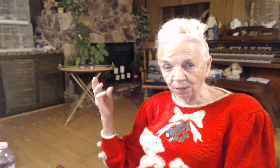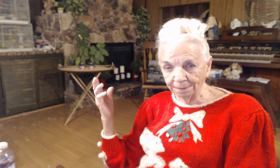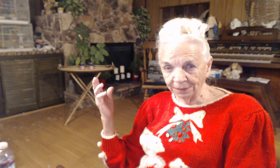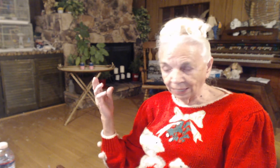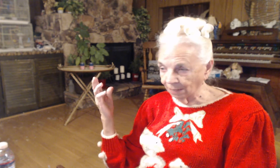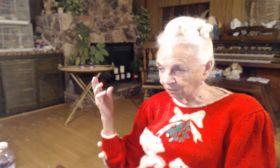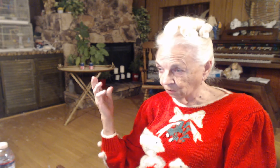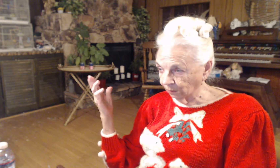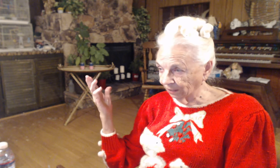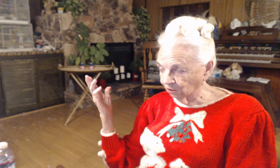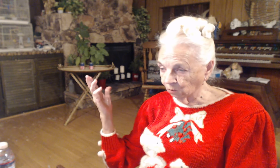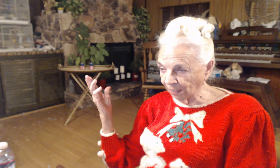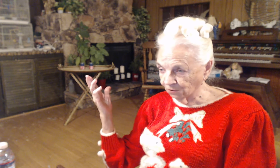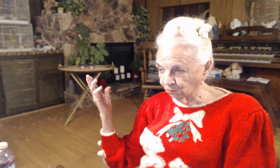and Ammon that we didn't know last week?